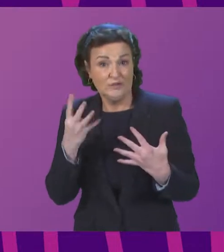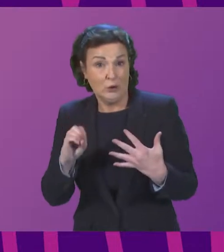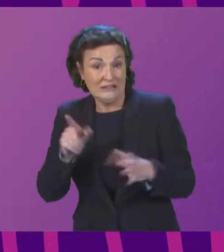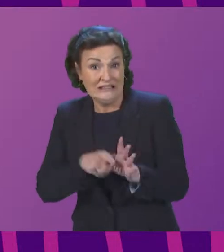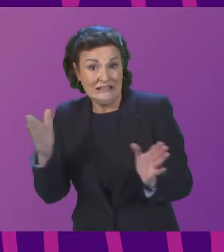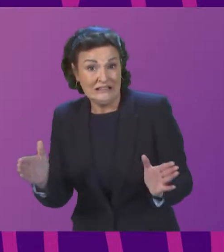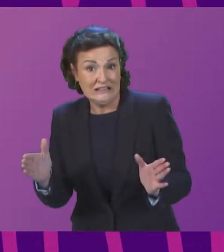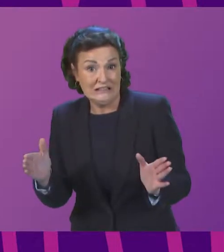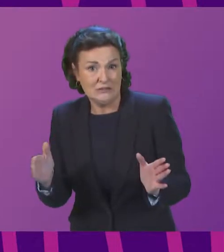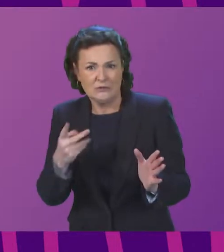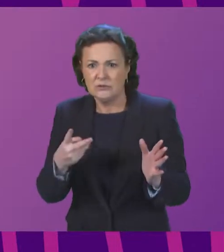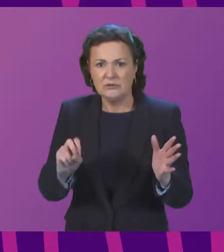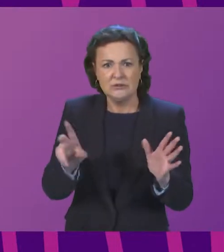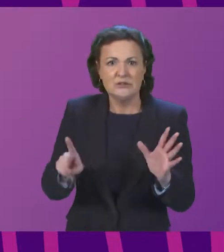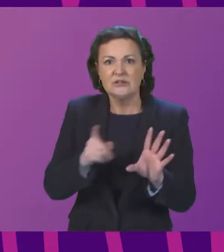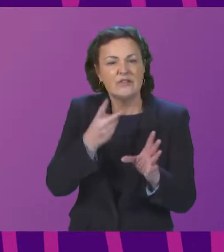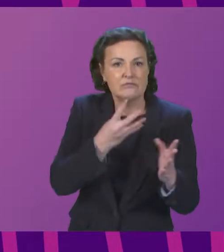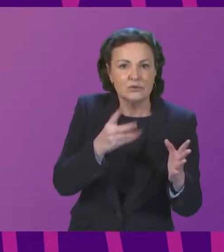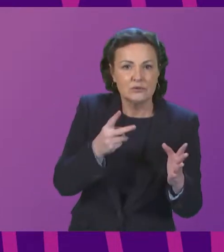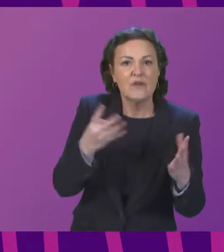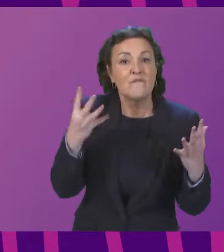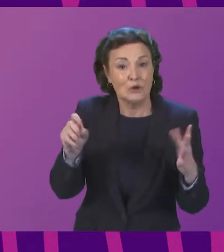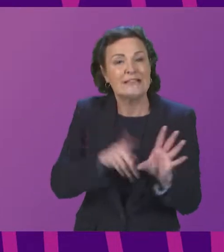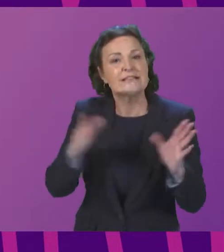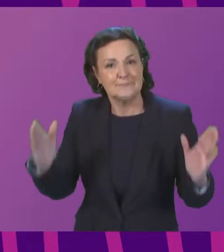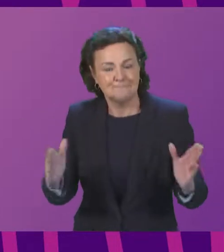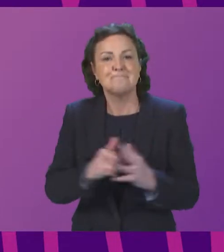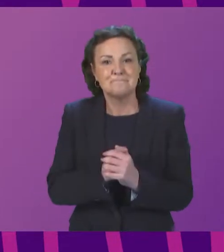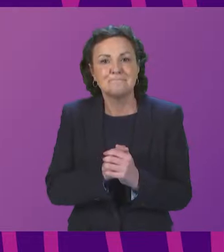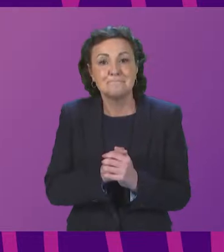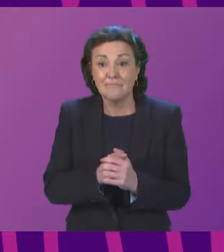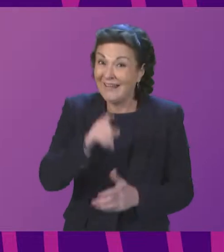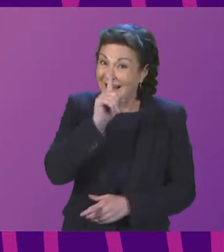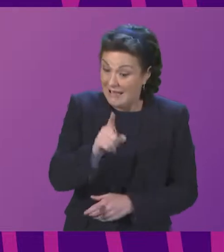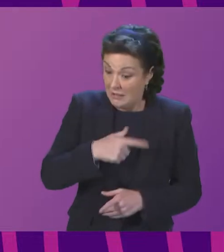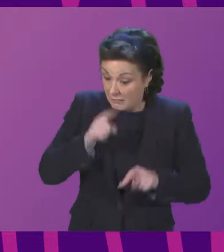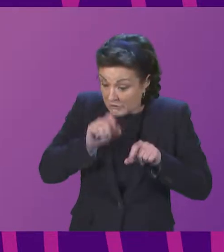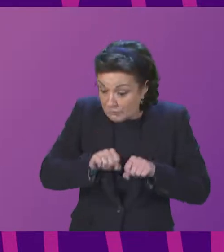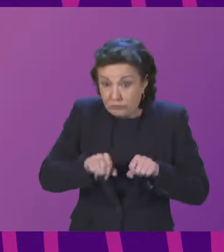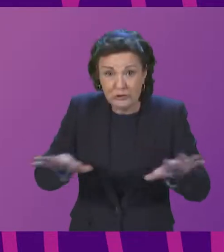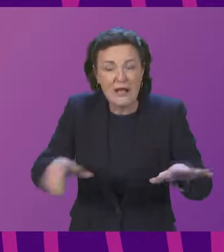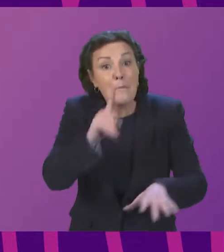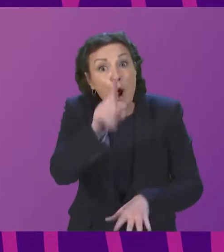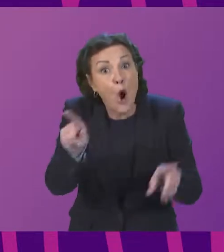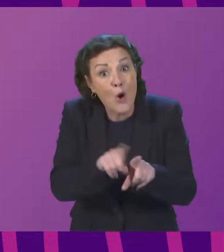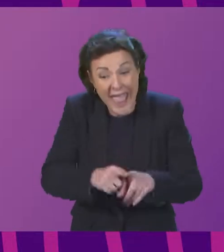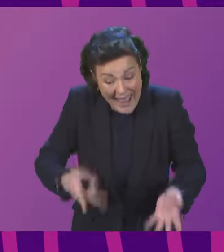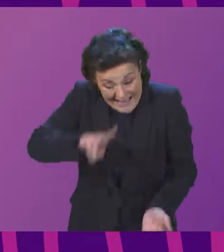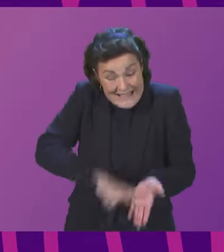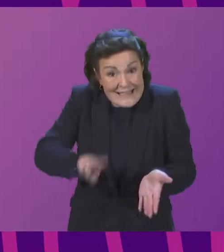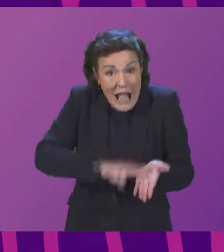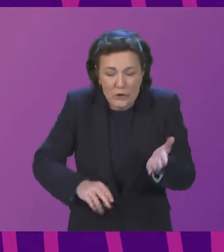before they actually germinate and once they take hold they rapidly invade, they outgrow and they destroy native woodlands.